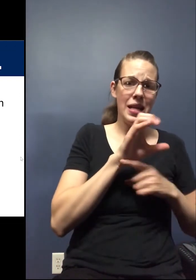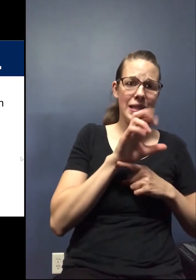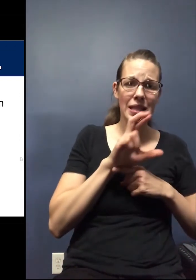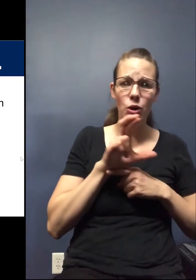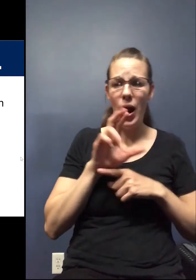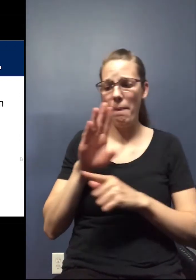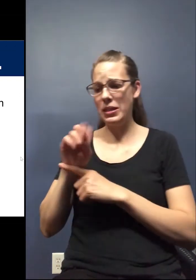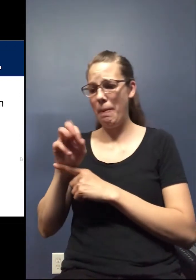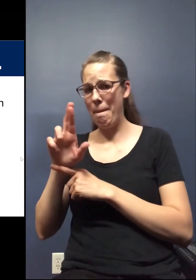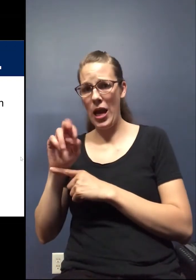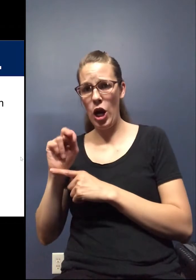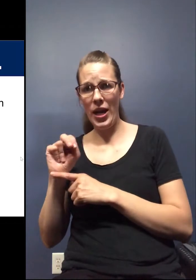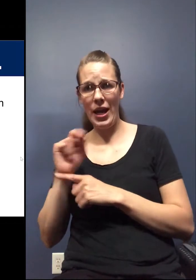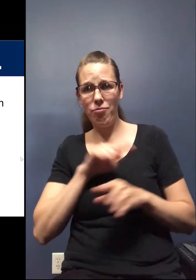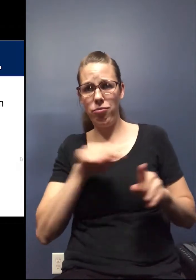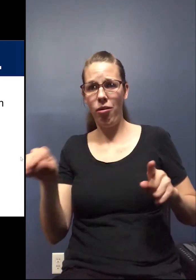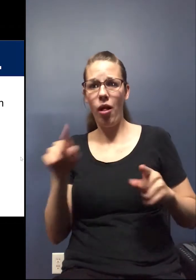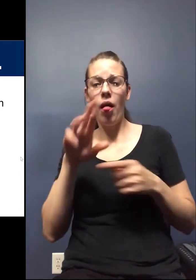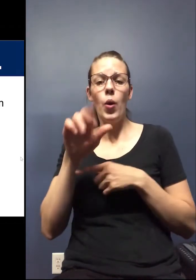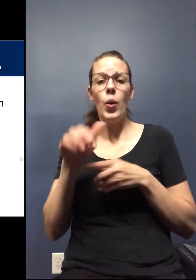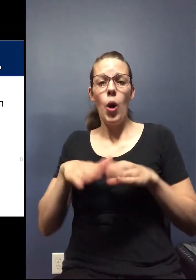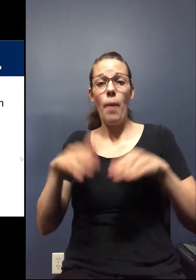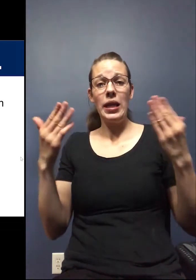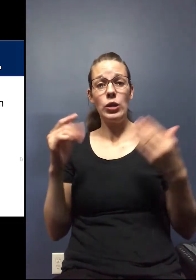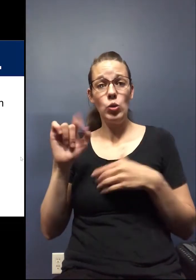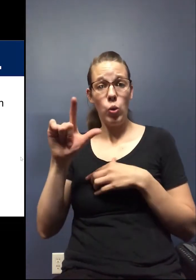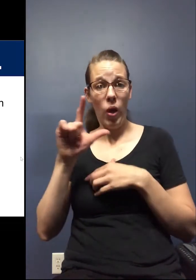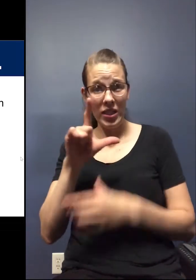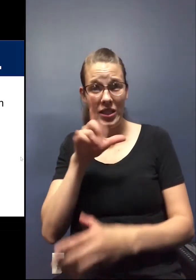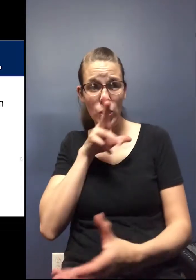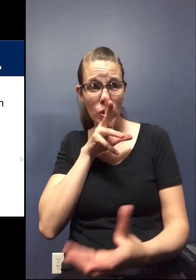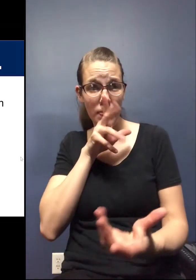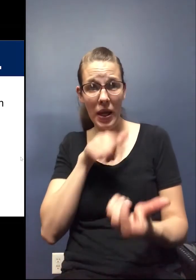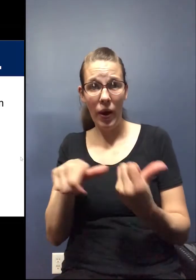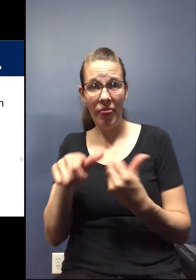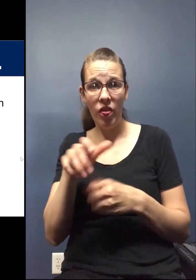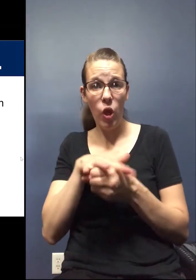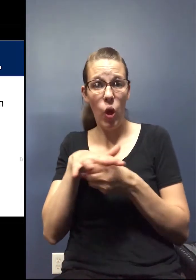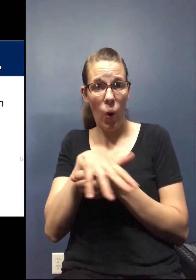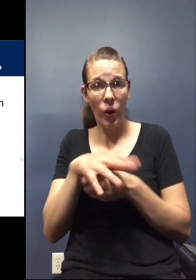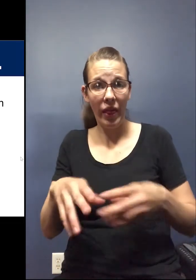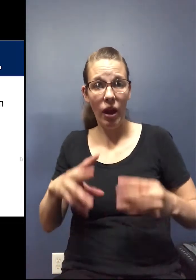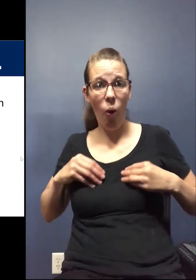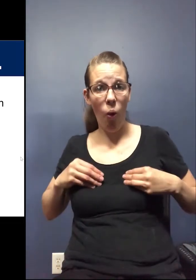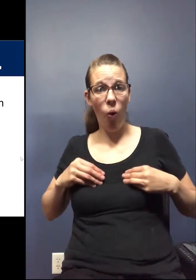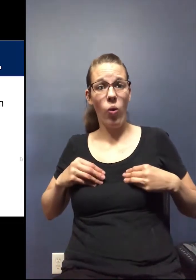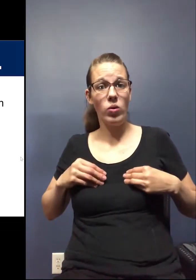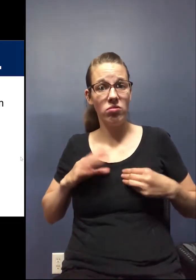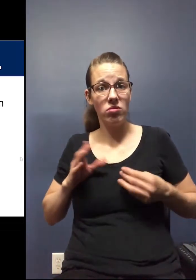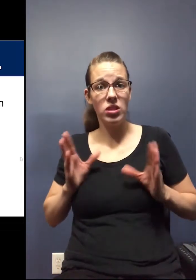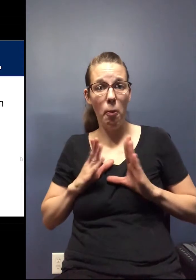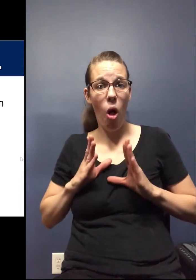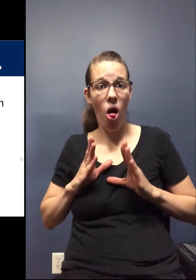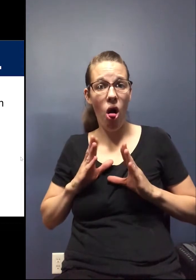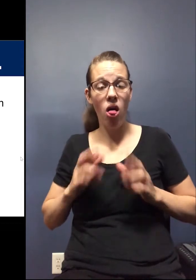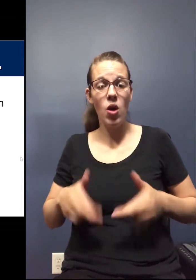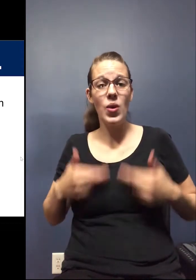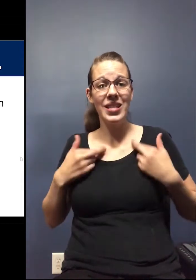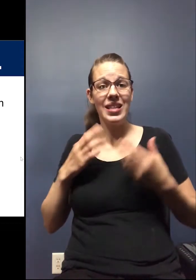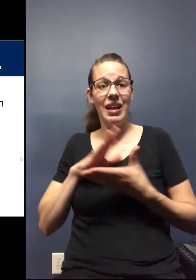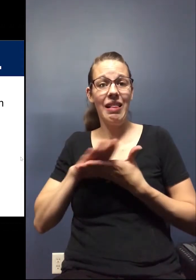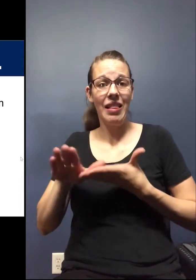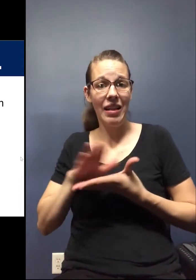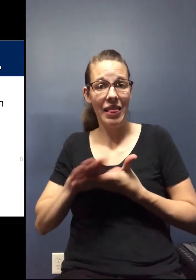but when putting this reopening tool together, did you speak with any locally owned small residential